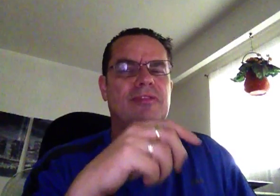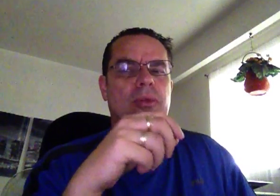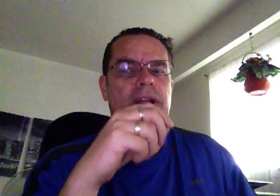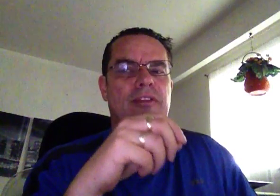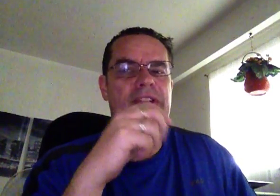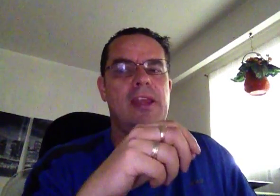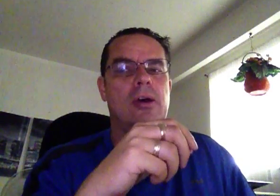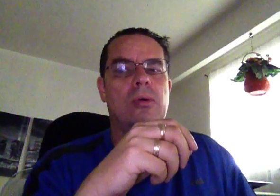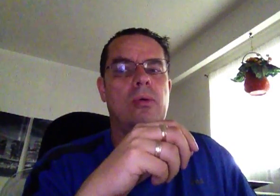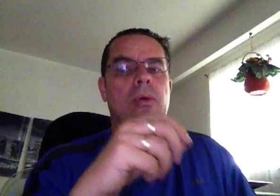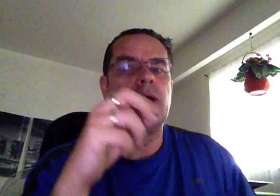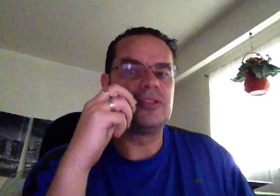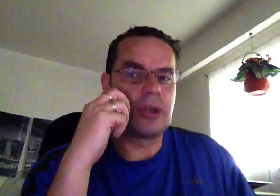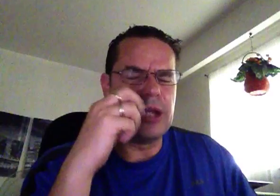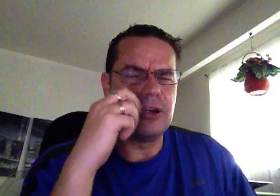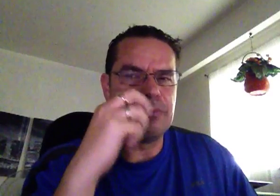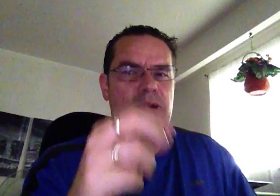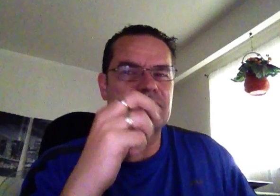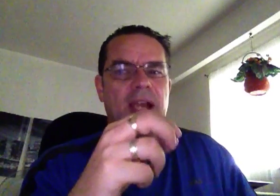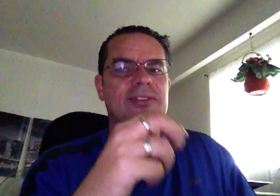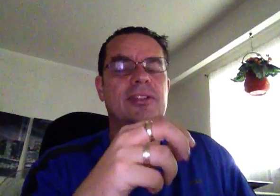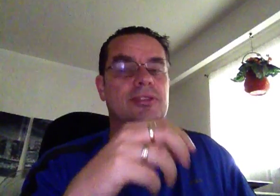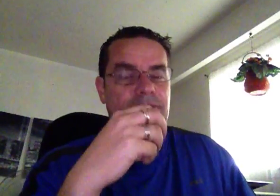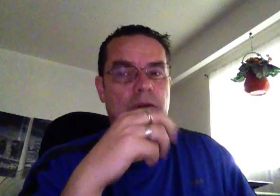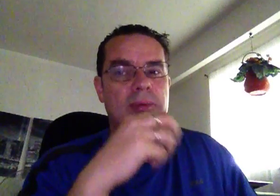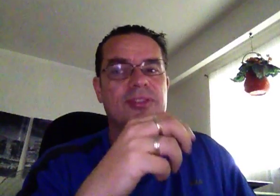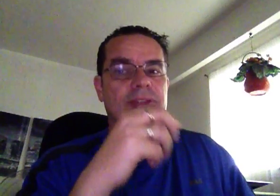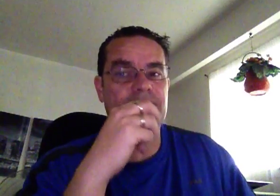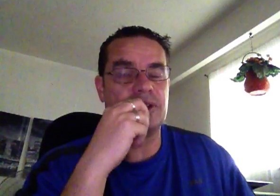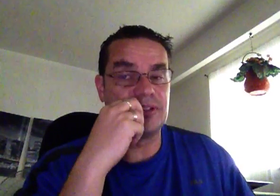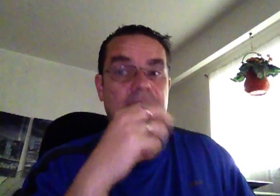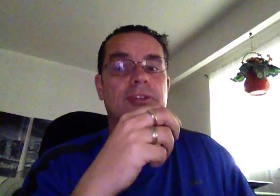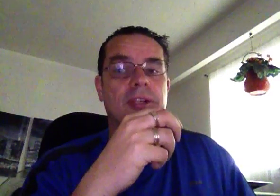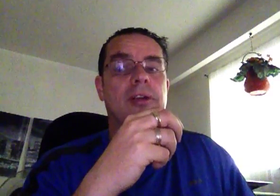before in another video, is your computer science skills or your programming skills are essential here.